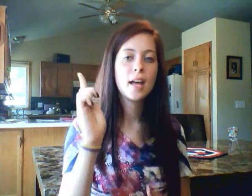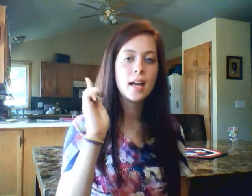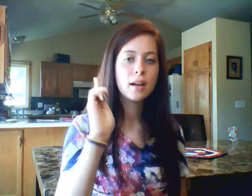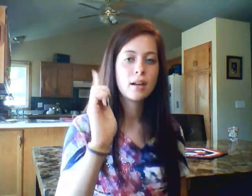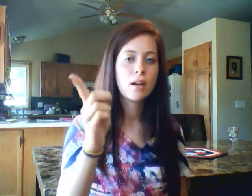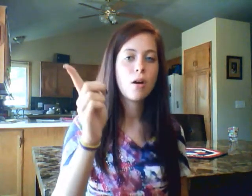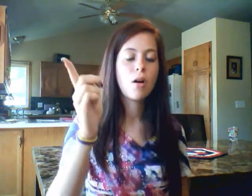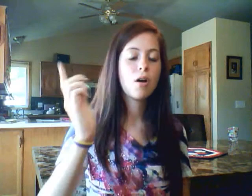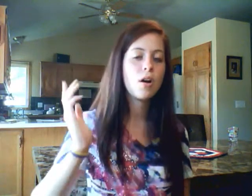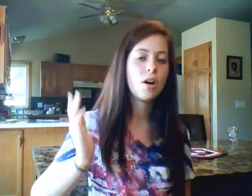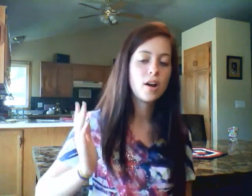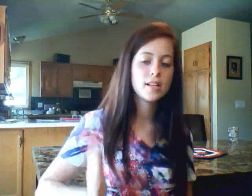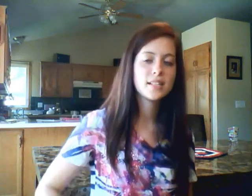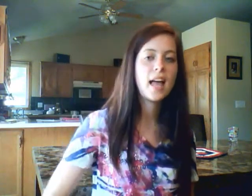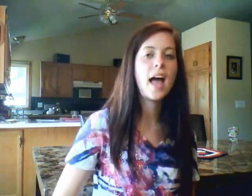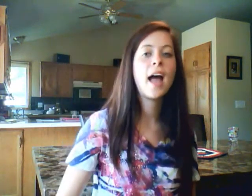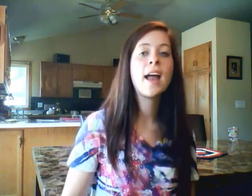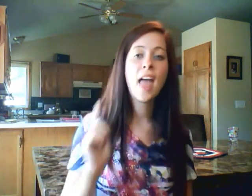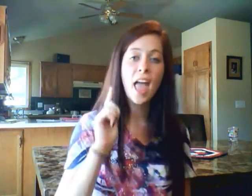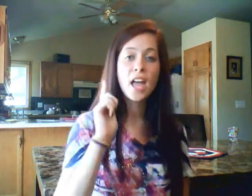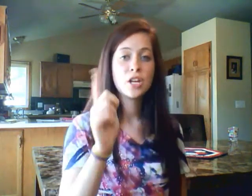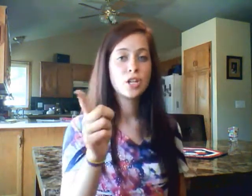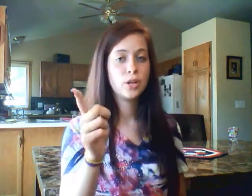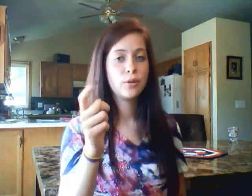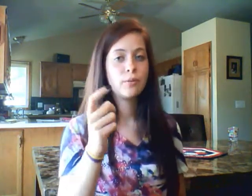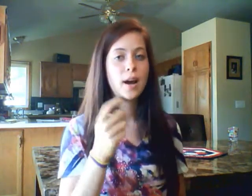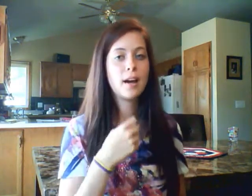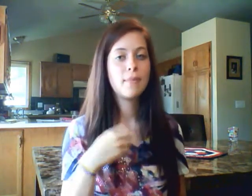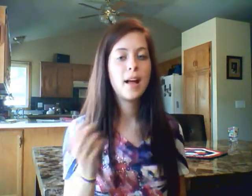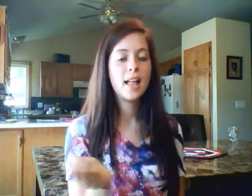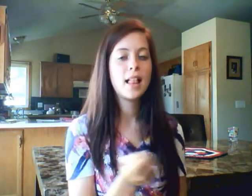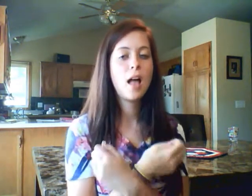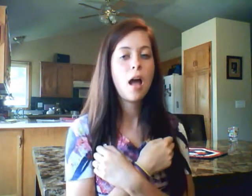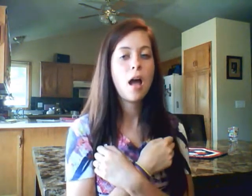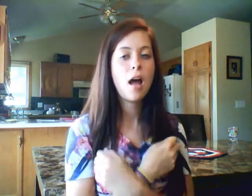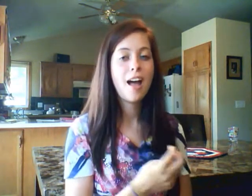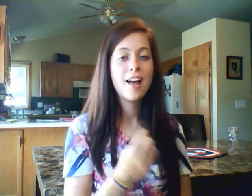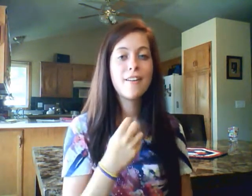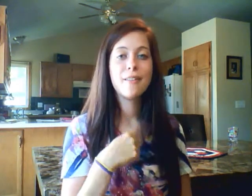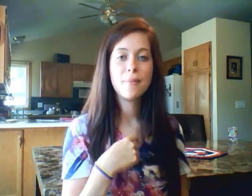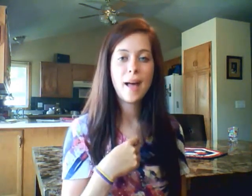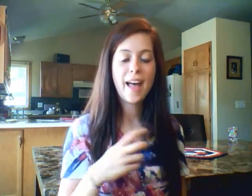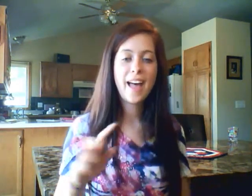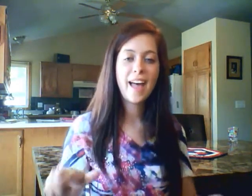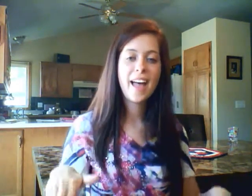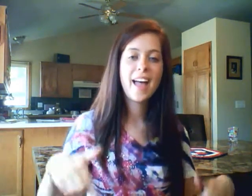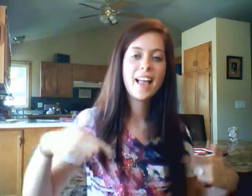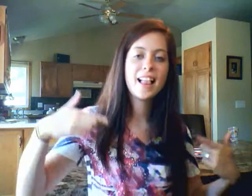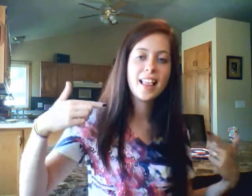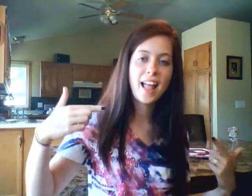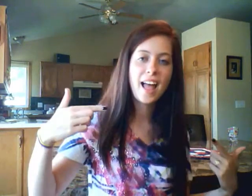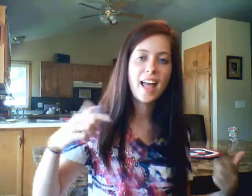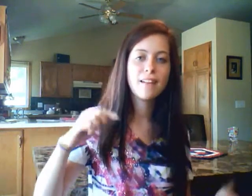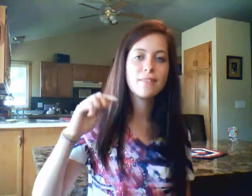your side. You are my love, my life,